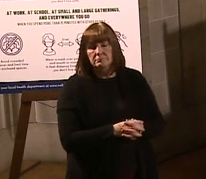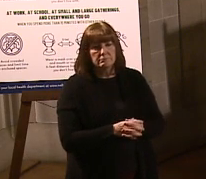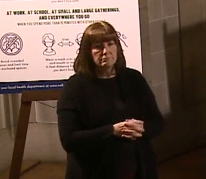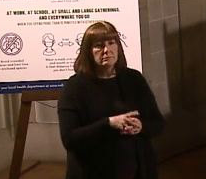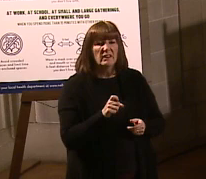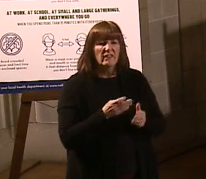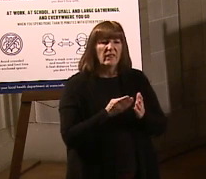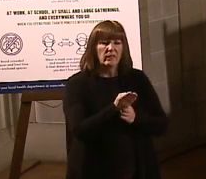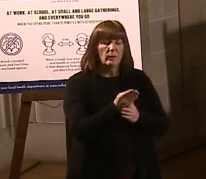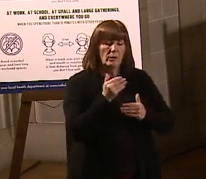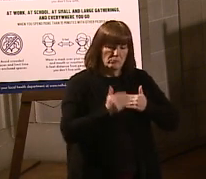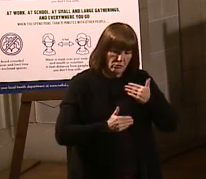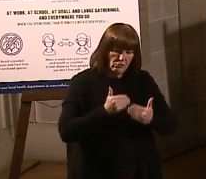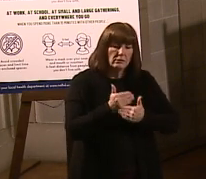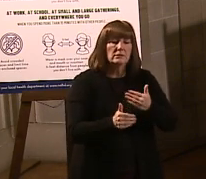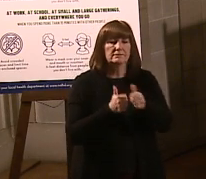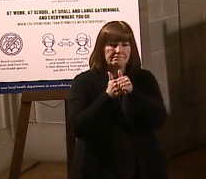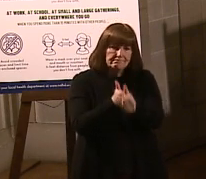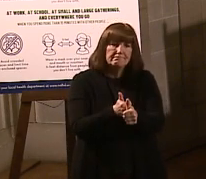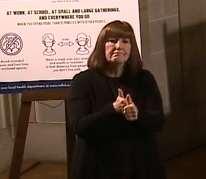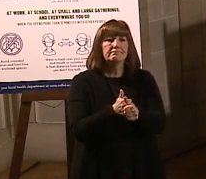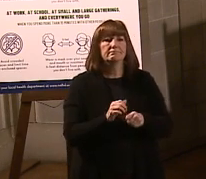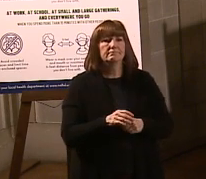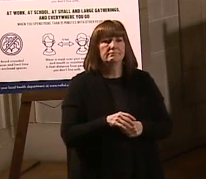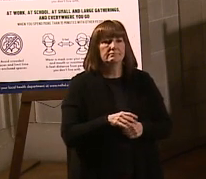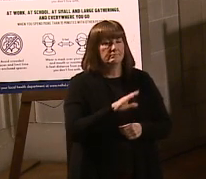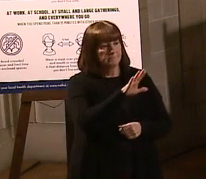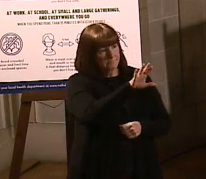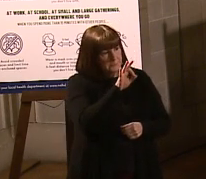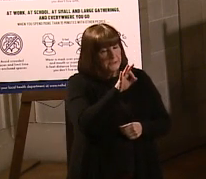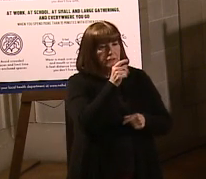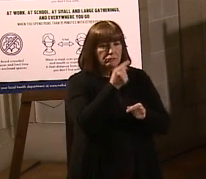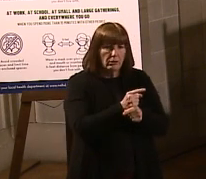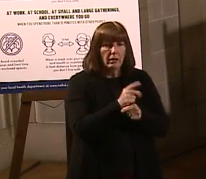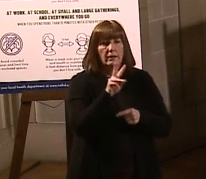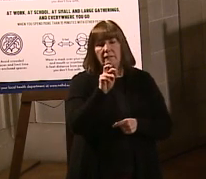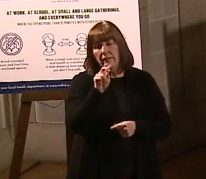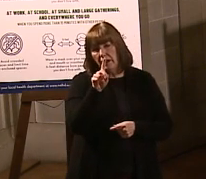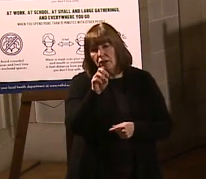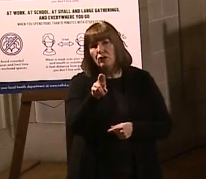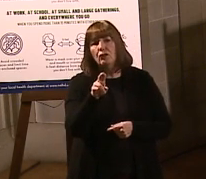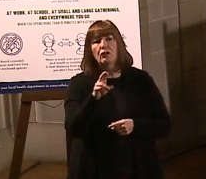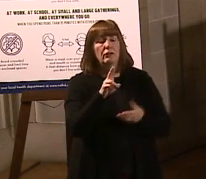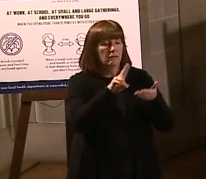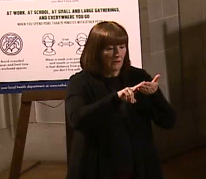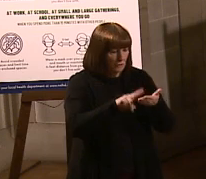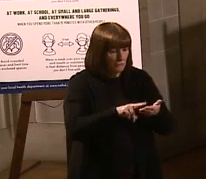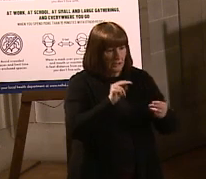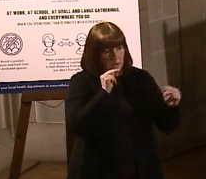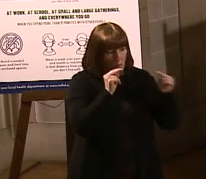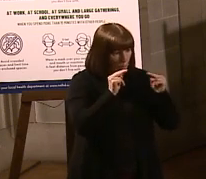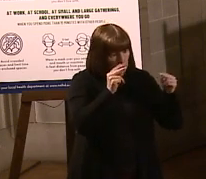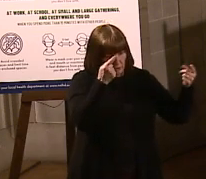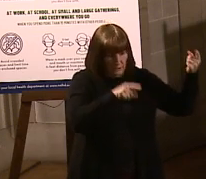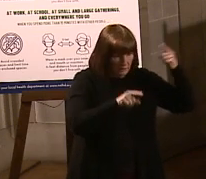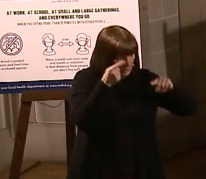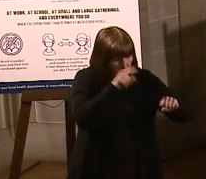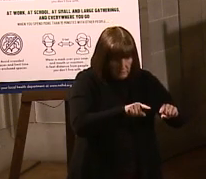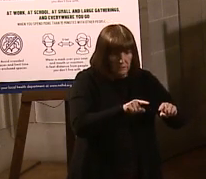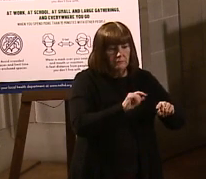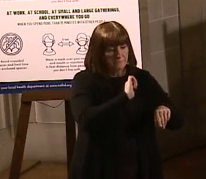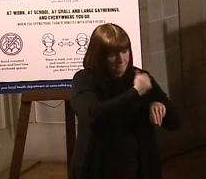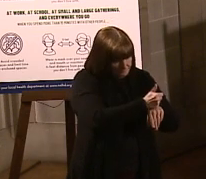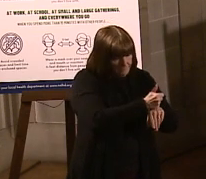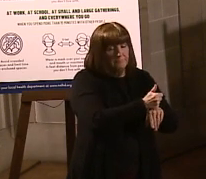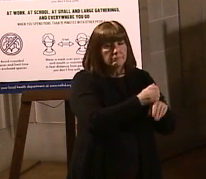So we just have to go through the process of picking up, you know, picking out the proper vendor and getting a contract negotiated and all that, and then,